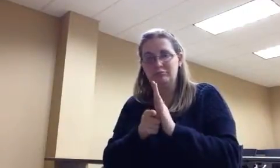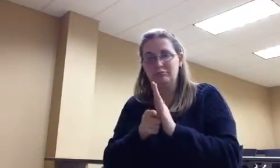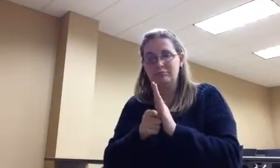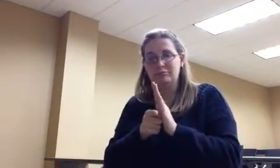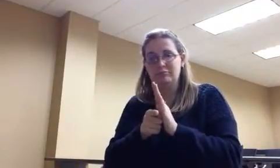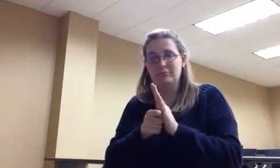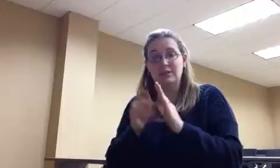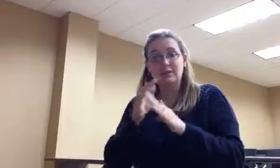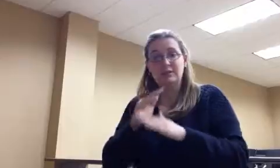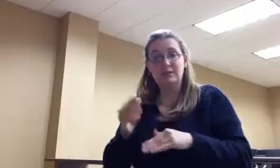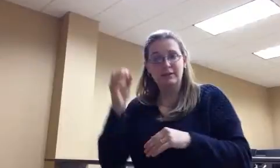Okay.